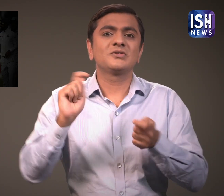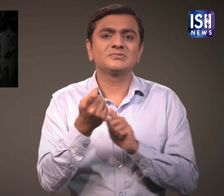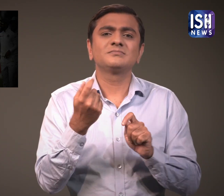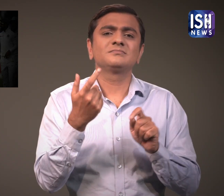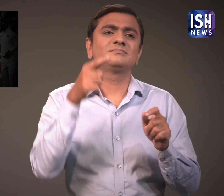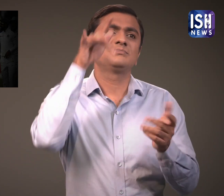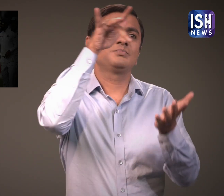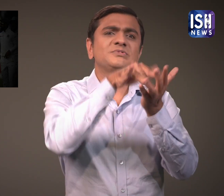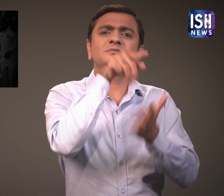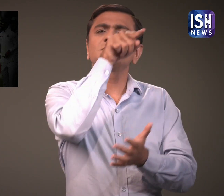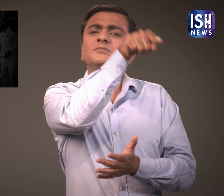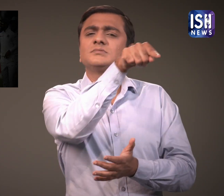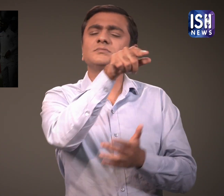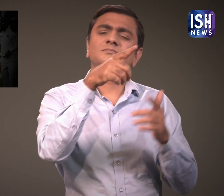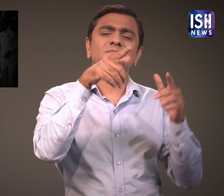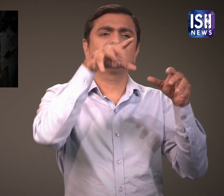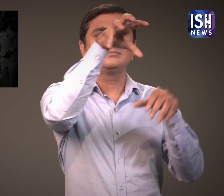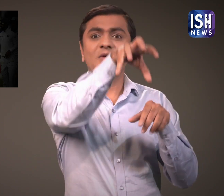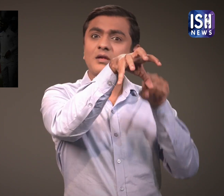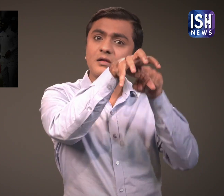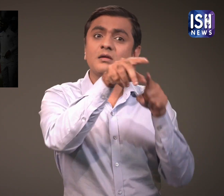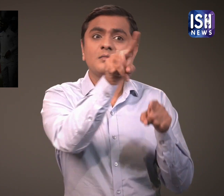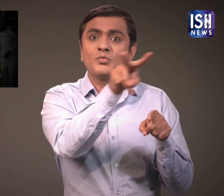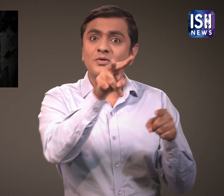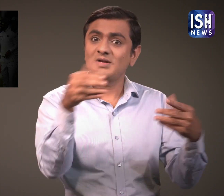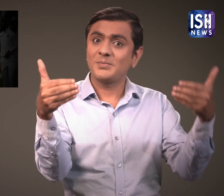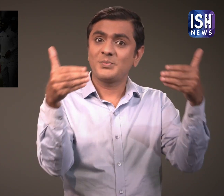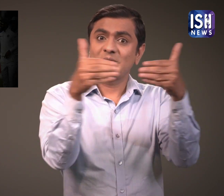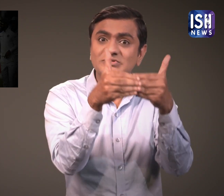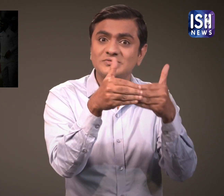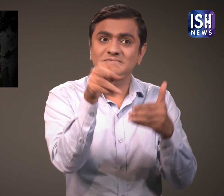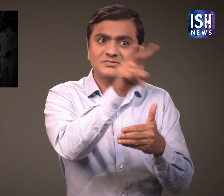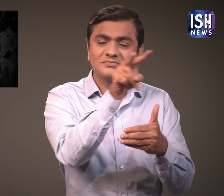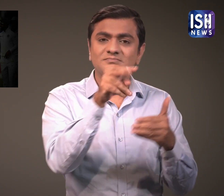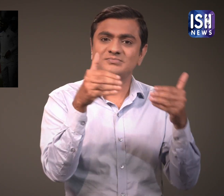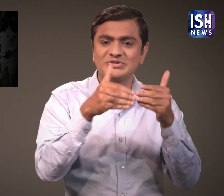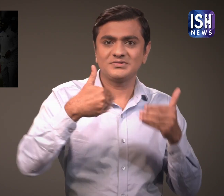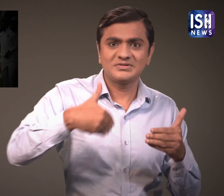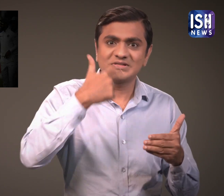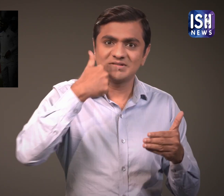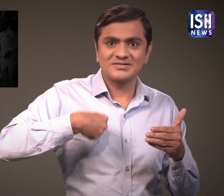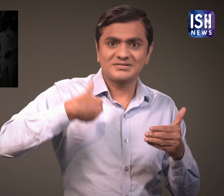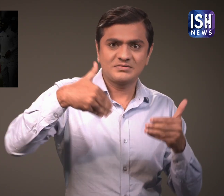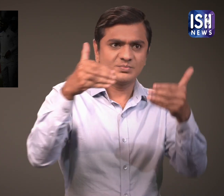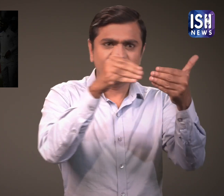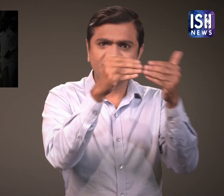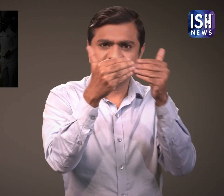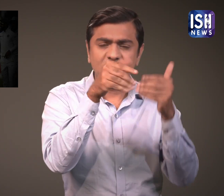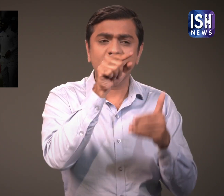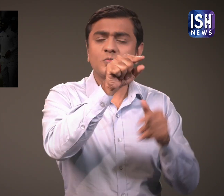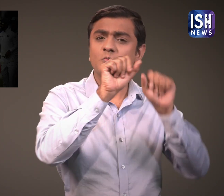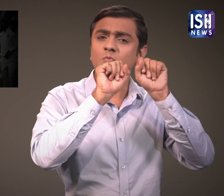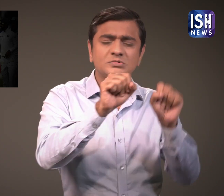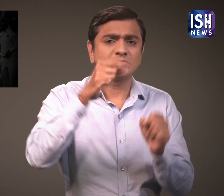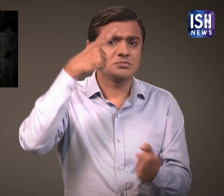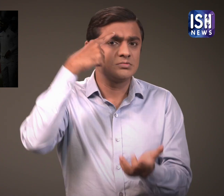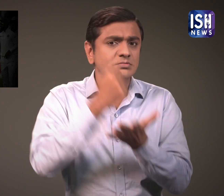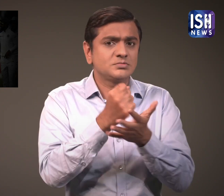The broadcasts, advertisers, ticketing, etc. would be decided by the board of the 2 teams playing the